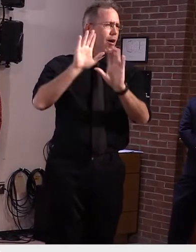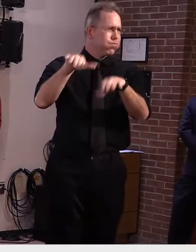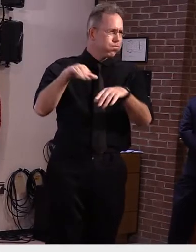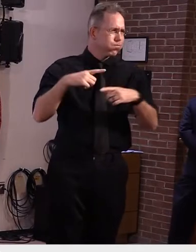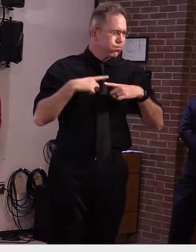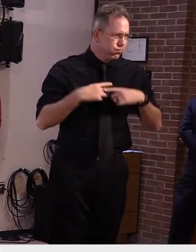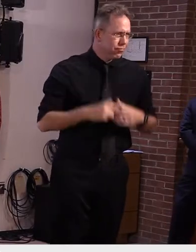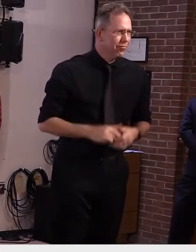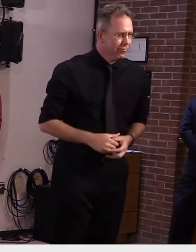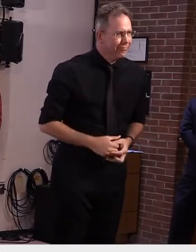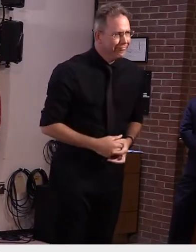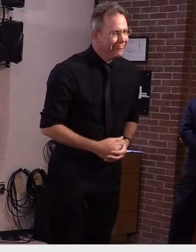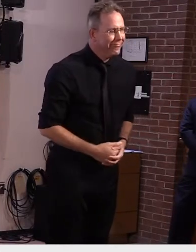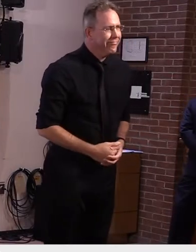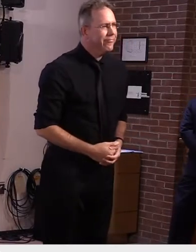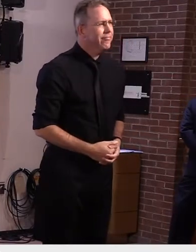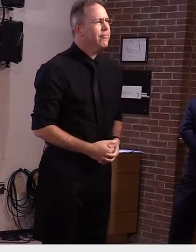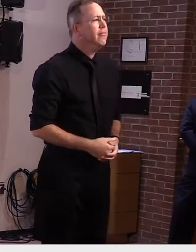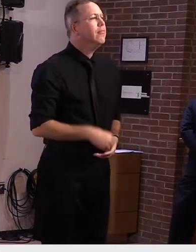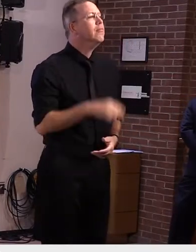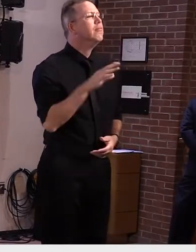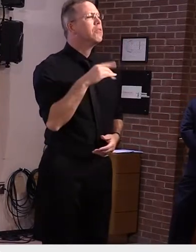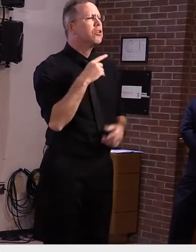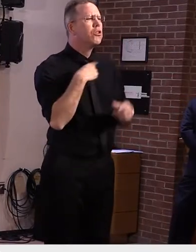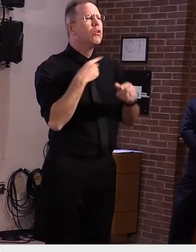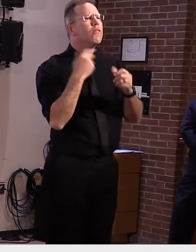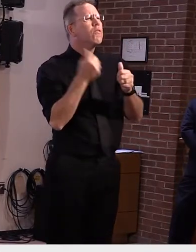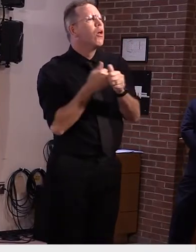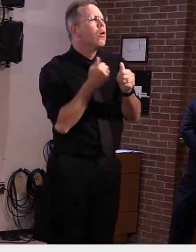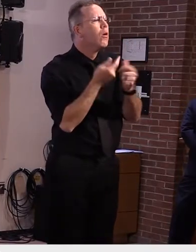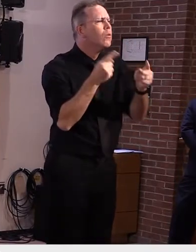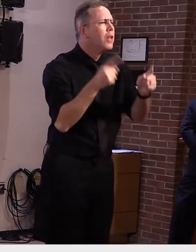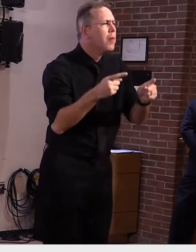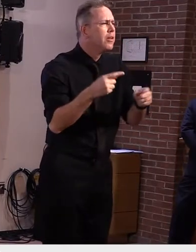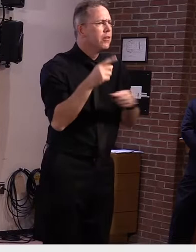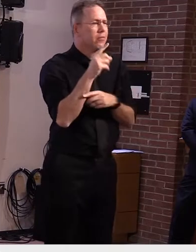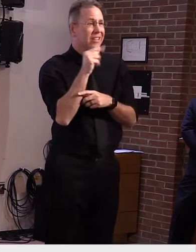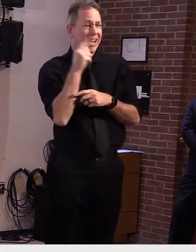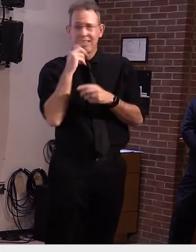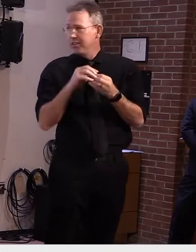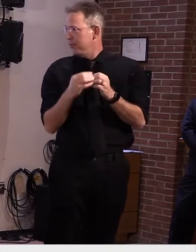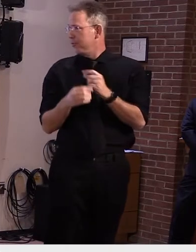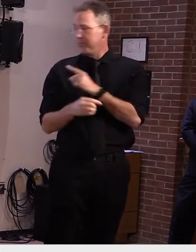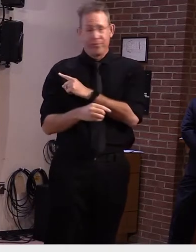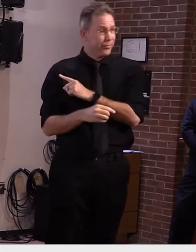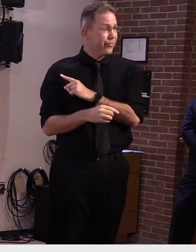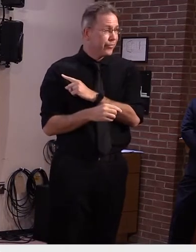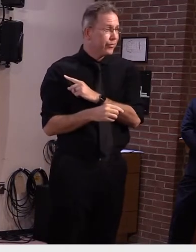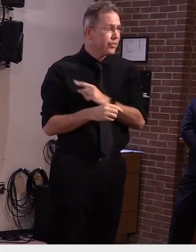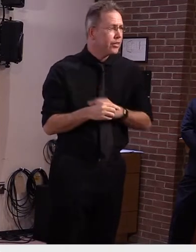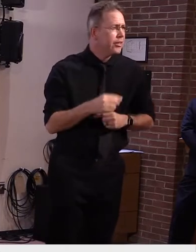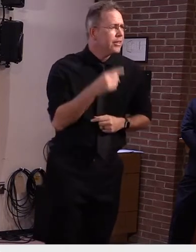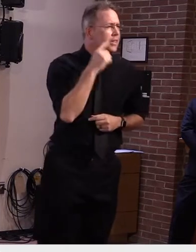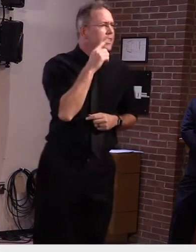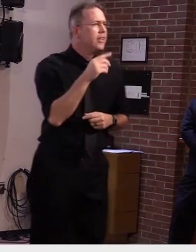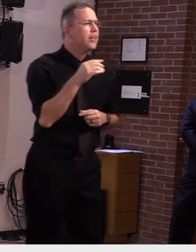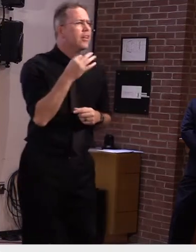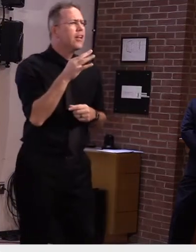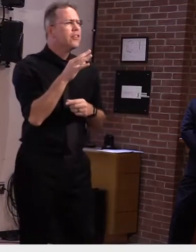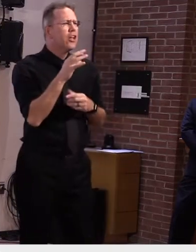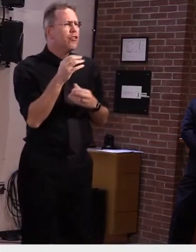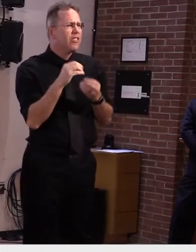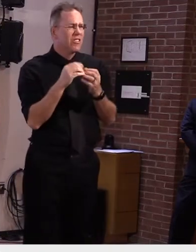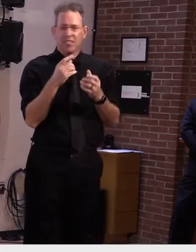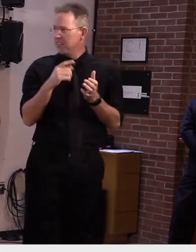If you've been following our data, you know that we are up to 1915 total cases in Vermont during